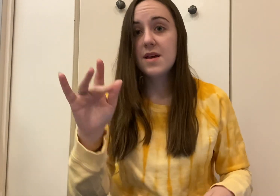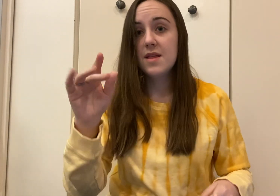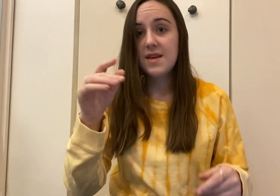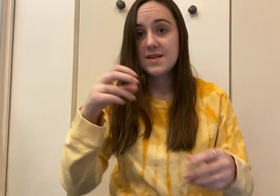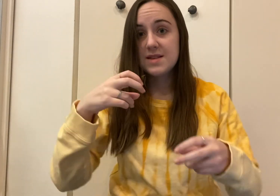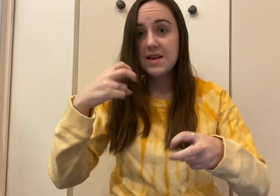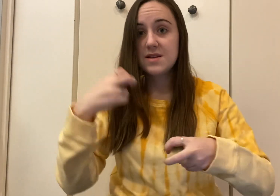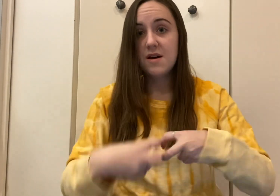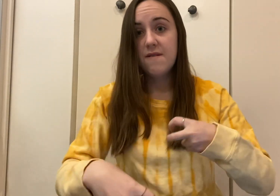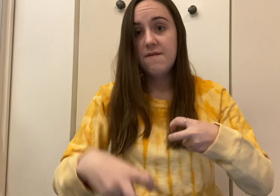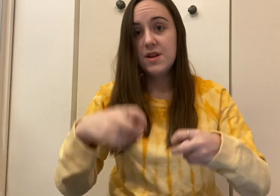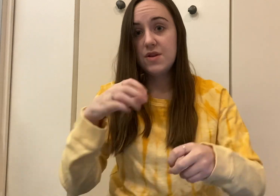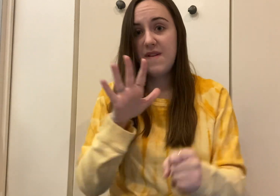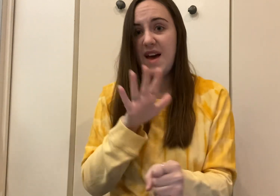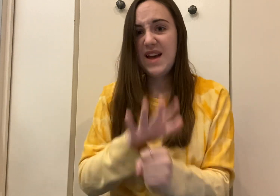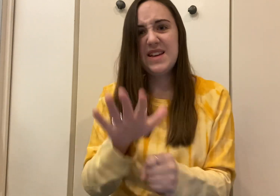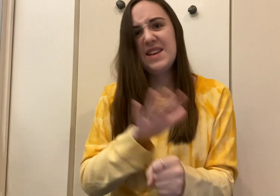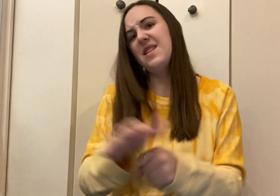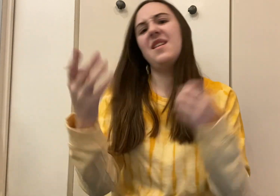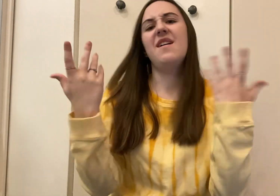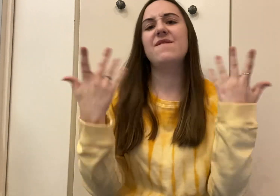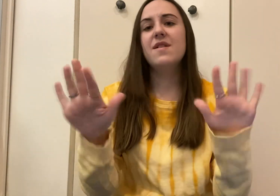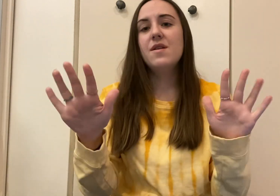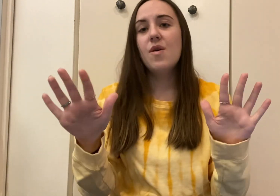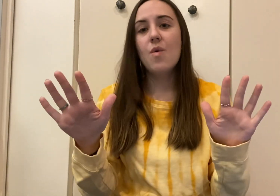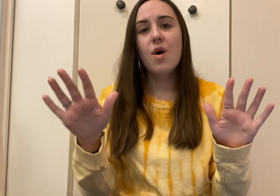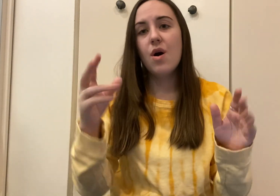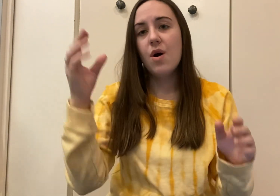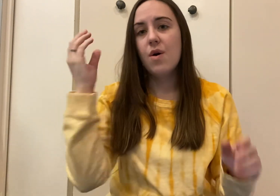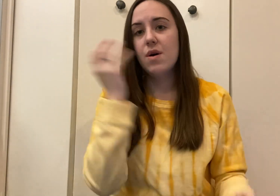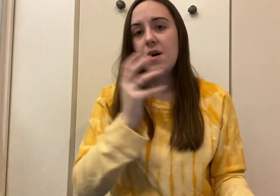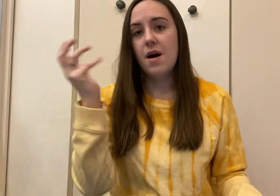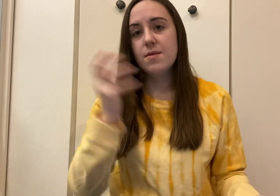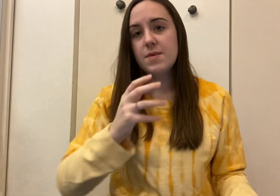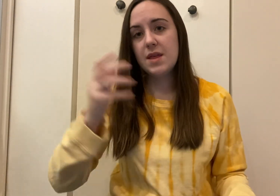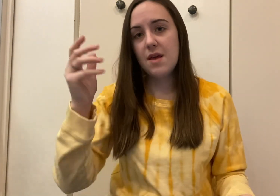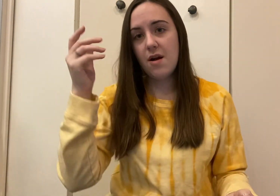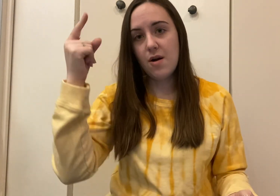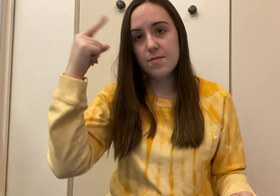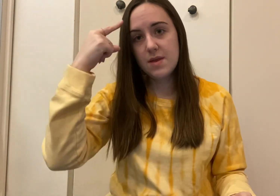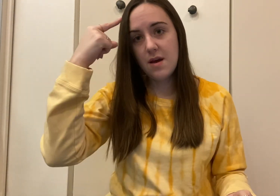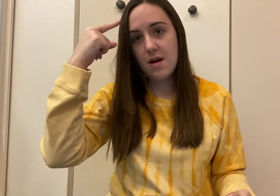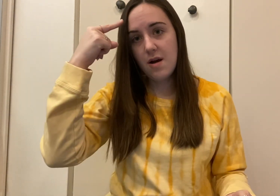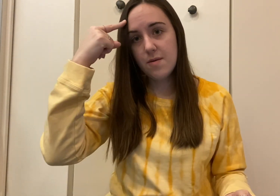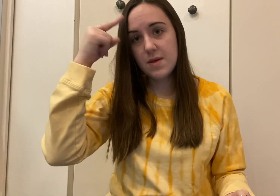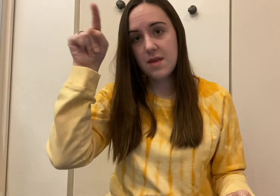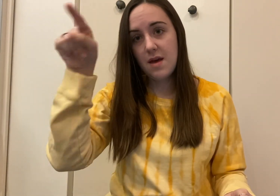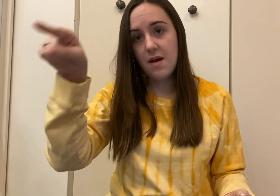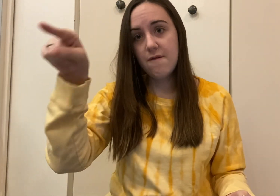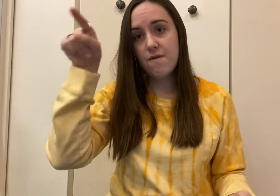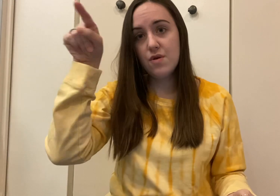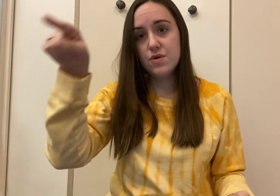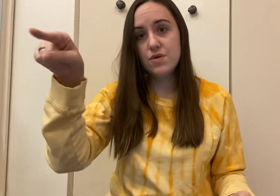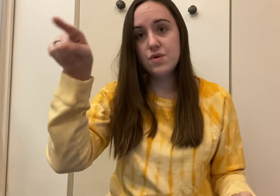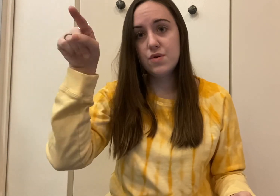Things got tough and you've had enough I'll be there, I'll be there, I'll be there for you